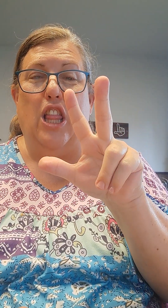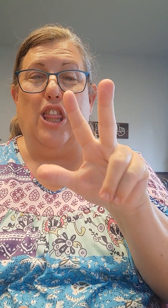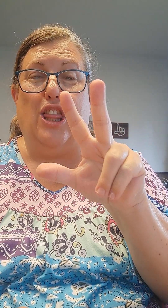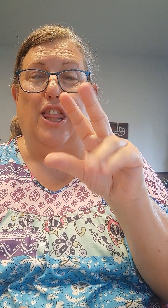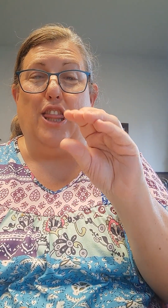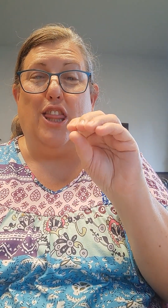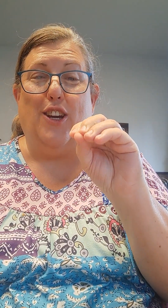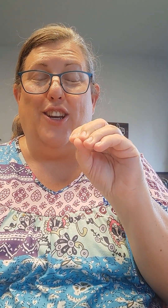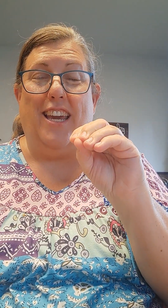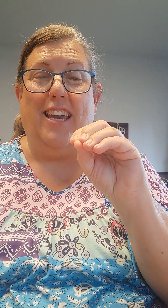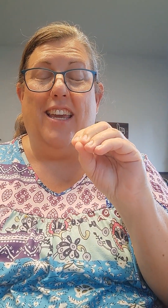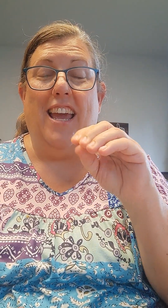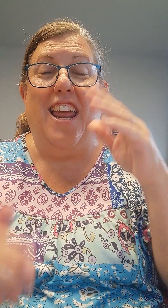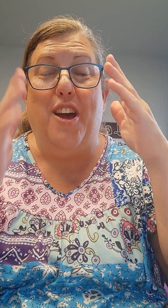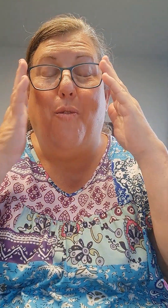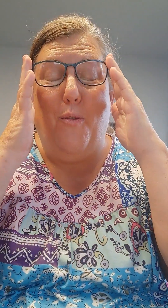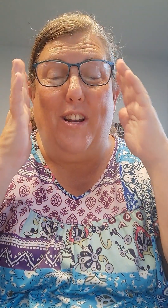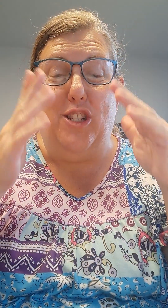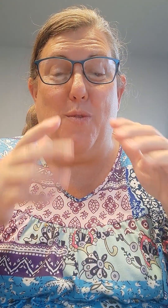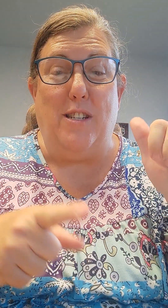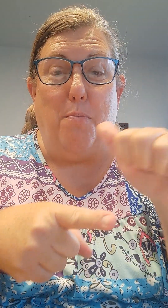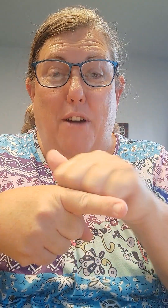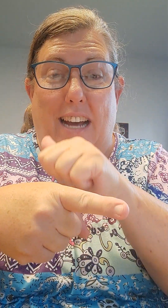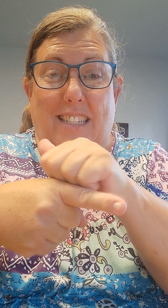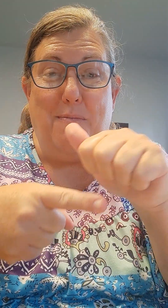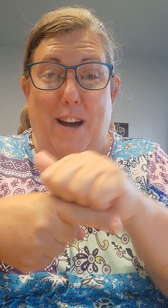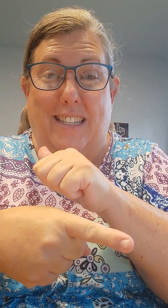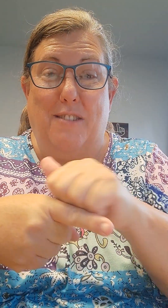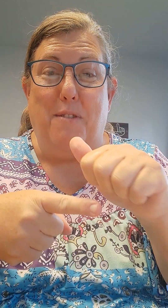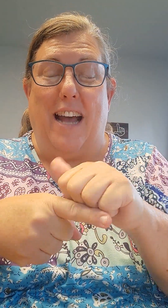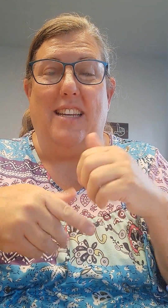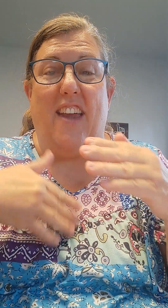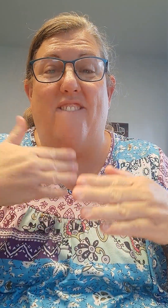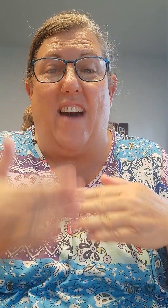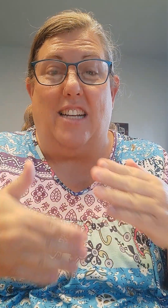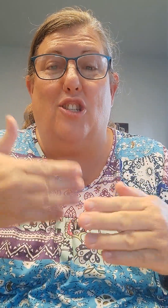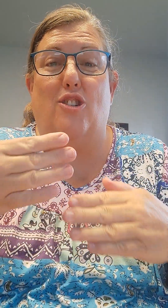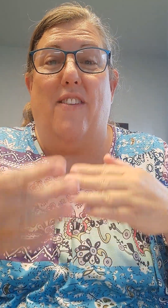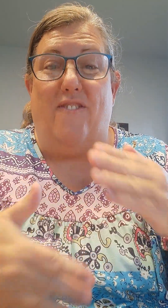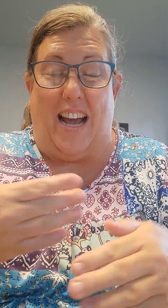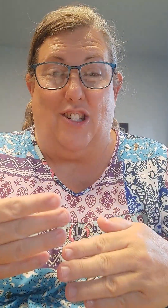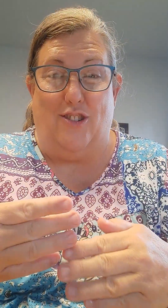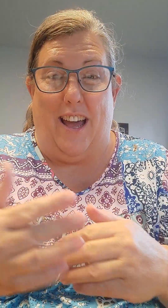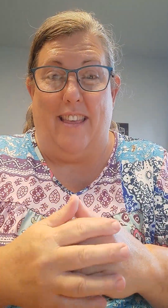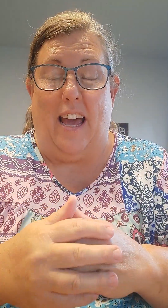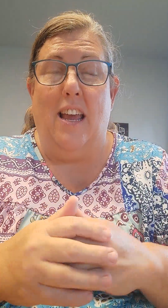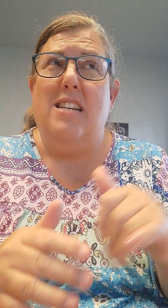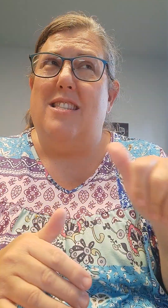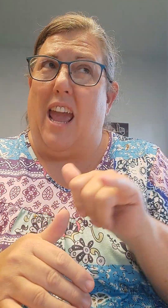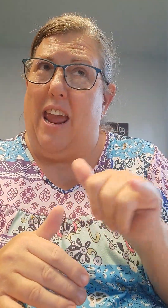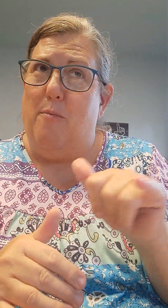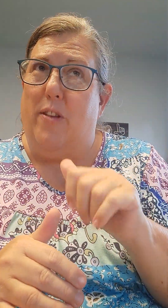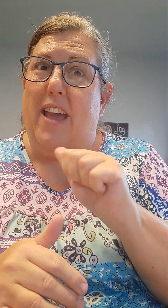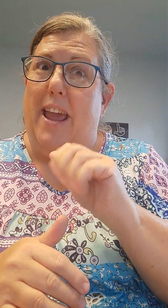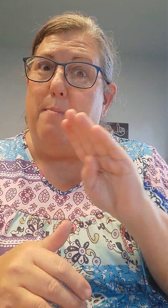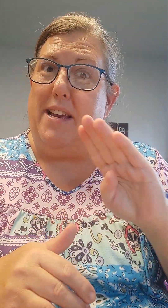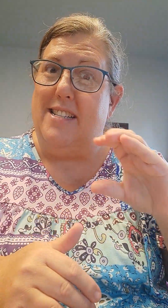Thirty. Now what you want to do is practice, practice, practice, and get faster and faster at the fame with the ABC.